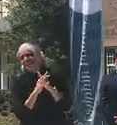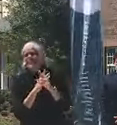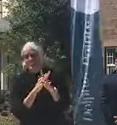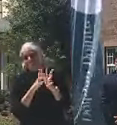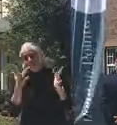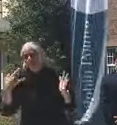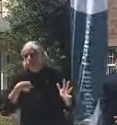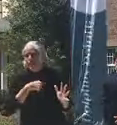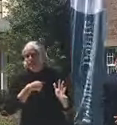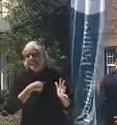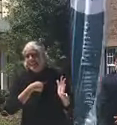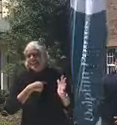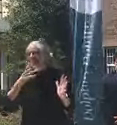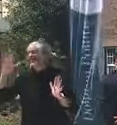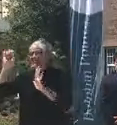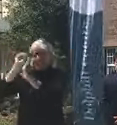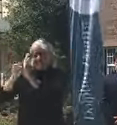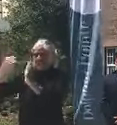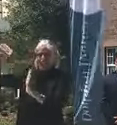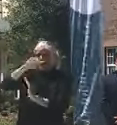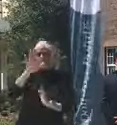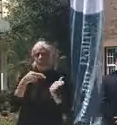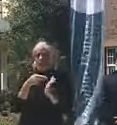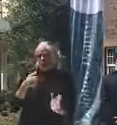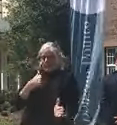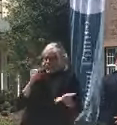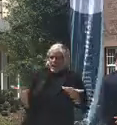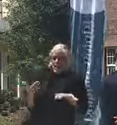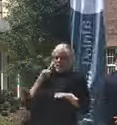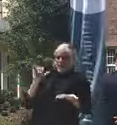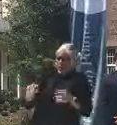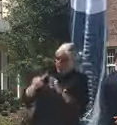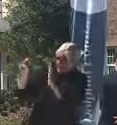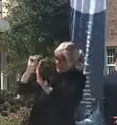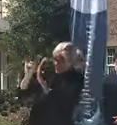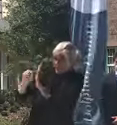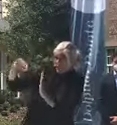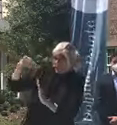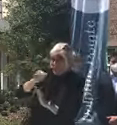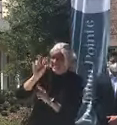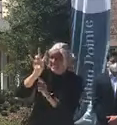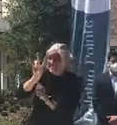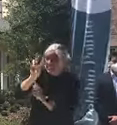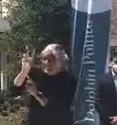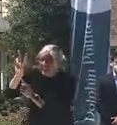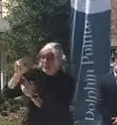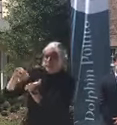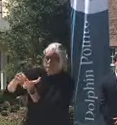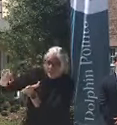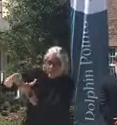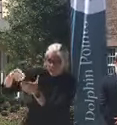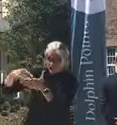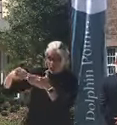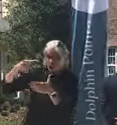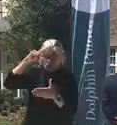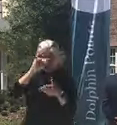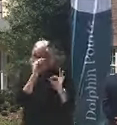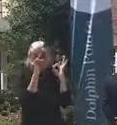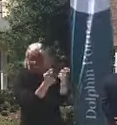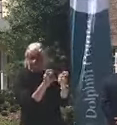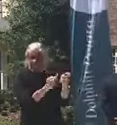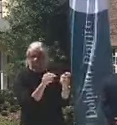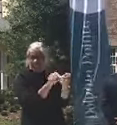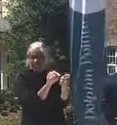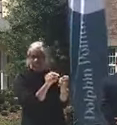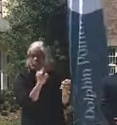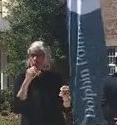the state paid. Again, I was not here for this. But they paid $77 million for this thing. And when we brought in